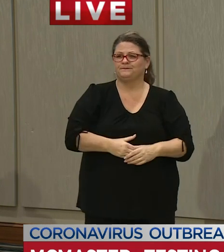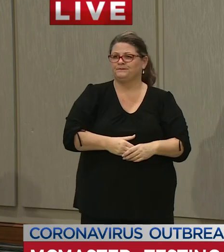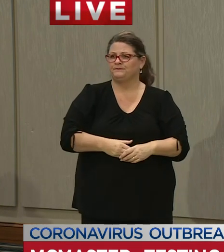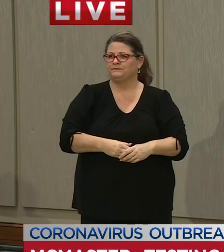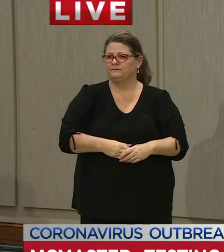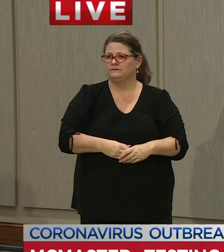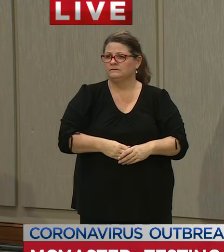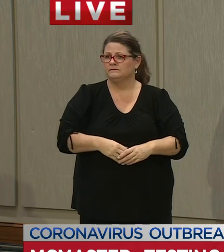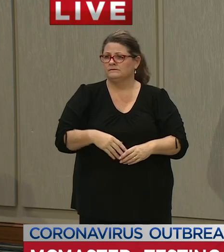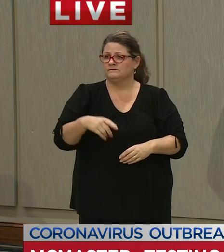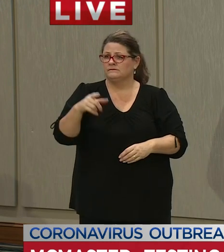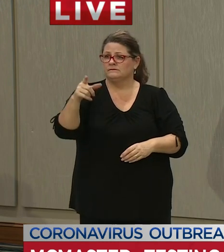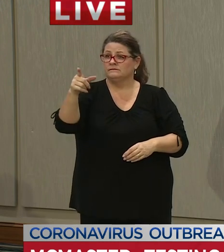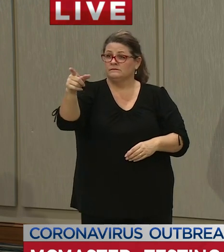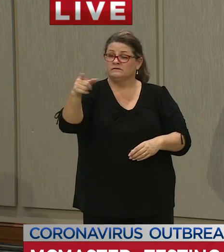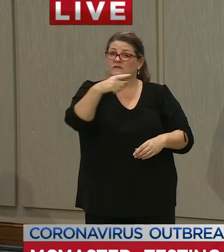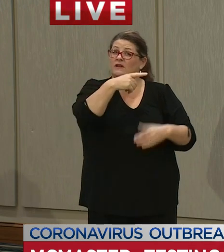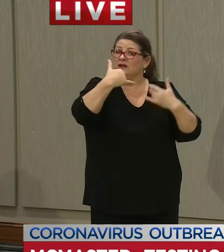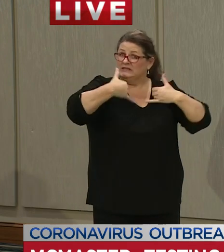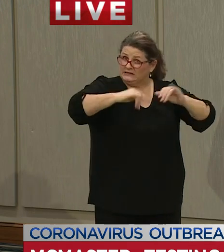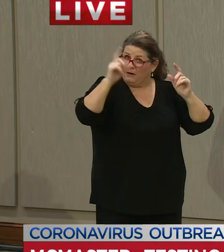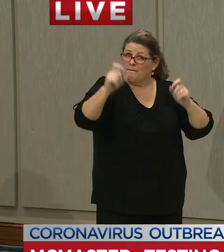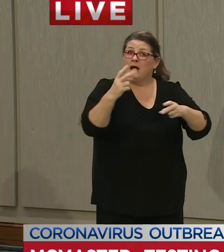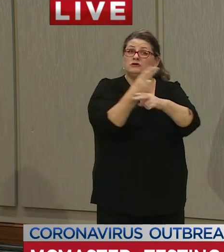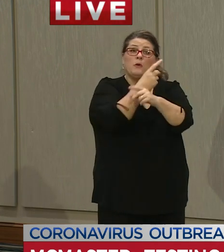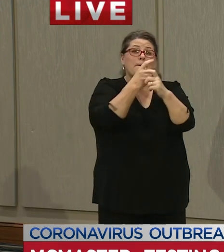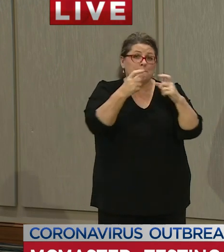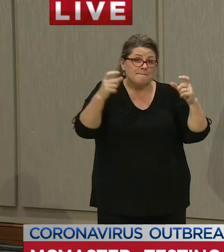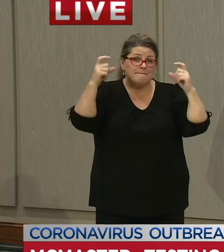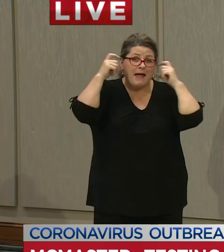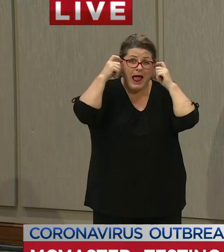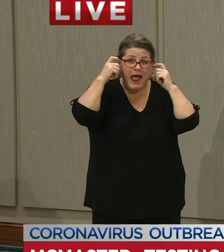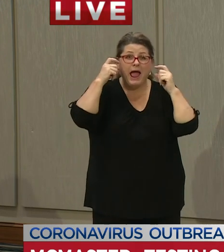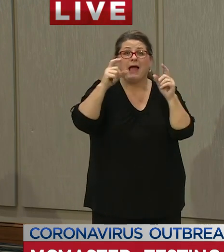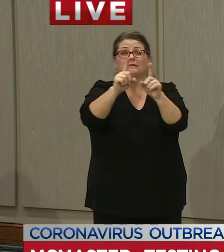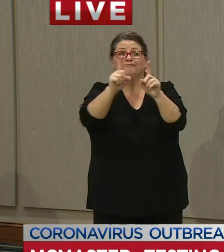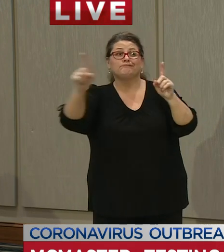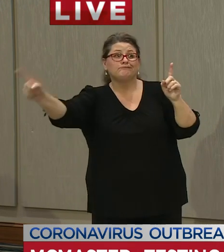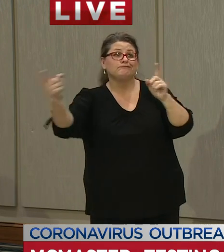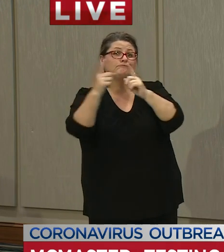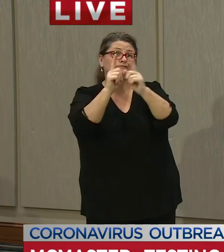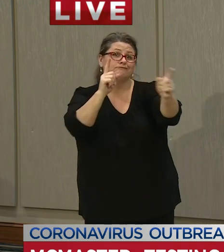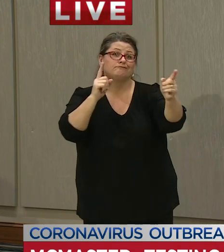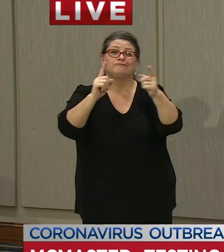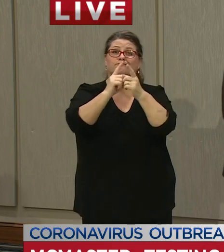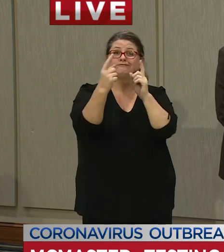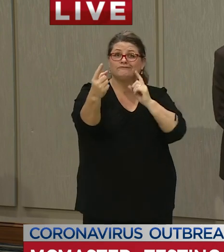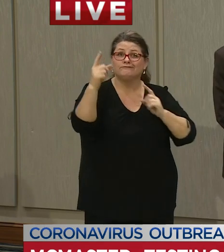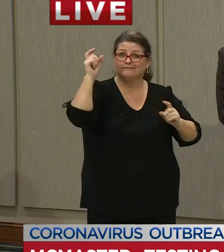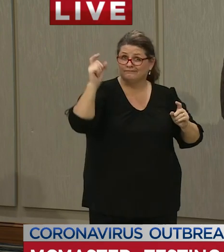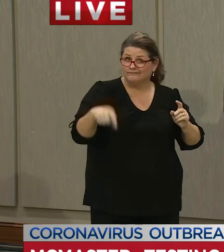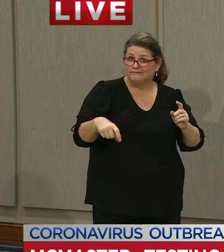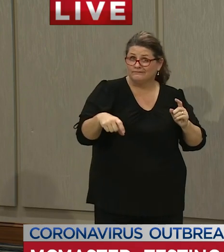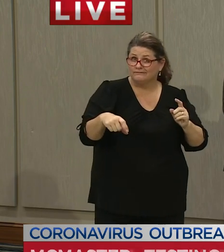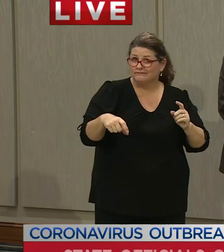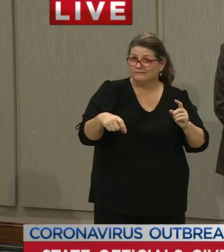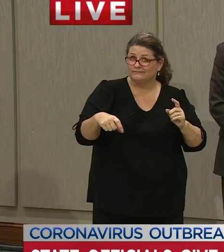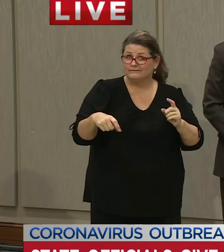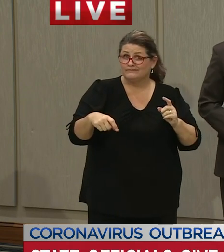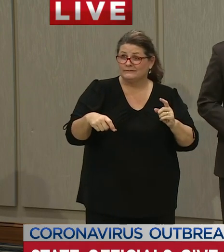still encouraging people to wear masks in public and social distance and how do you encourage them when that when the numbers